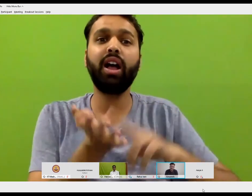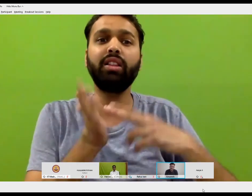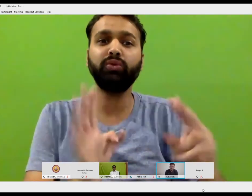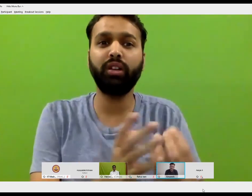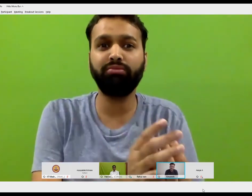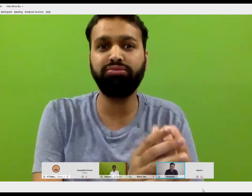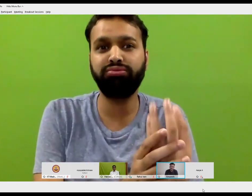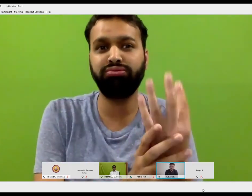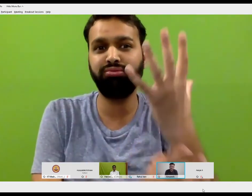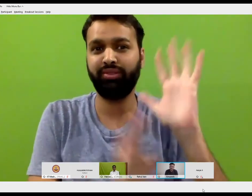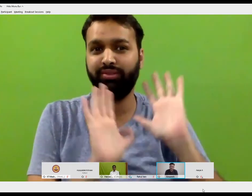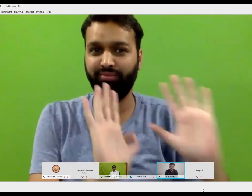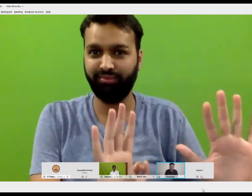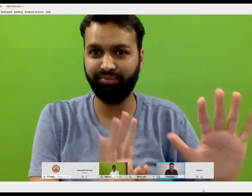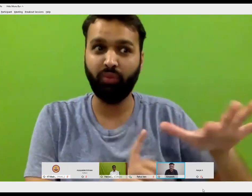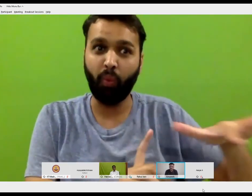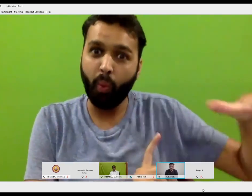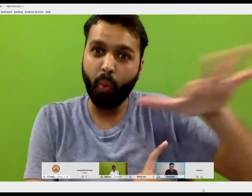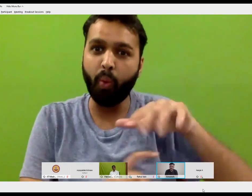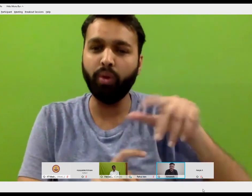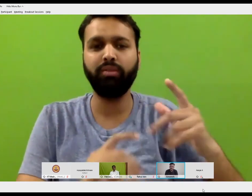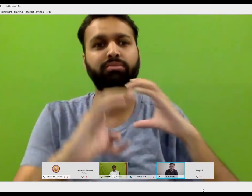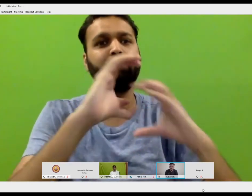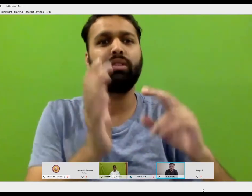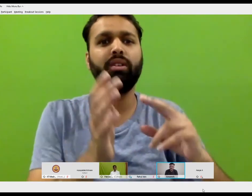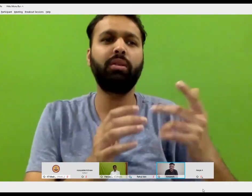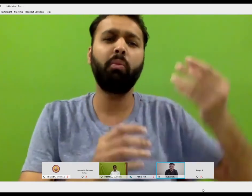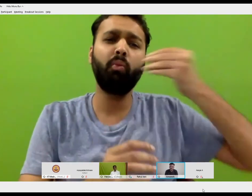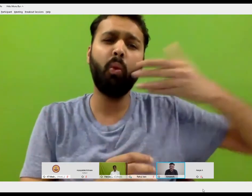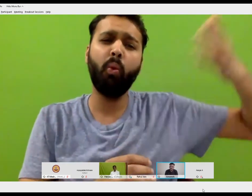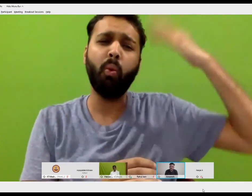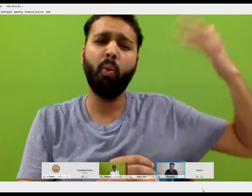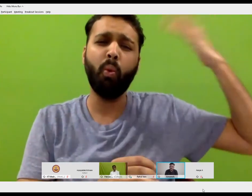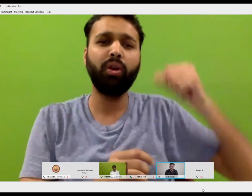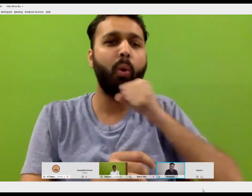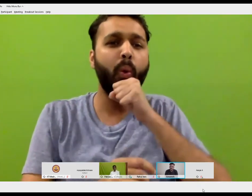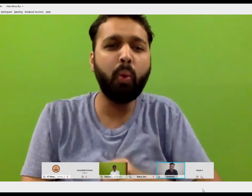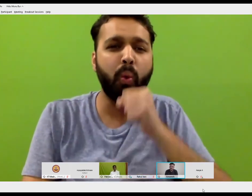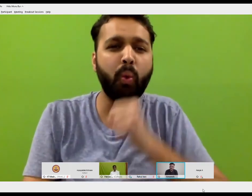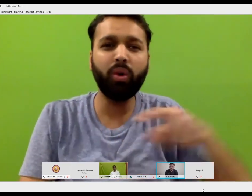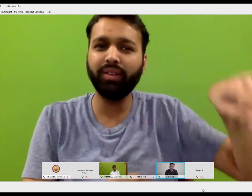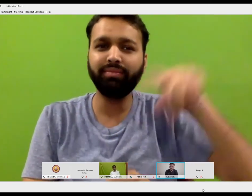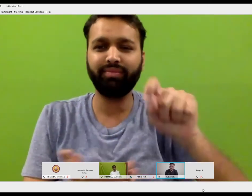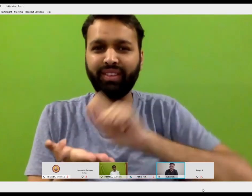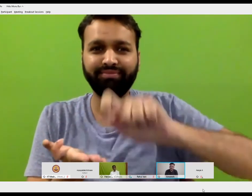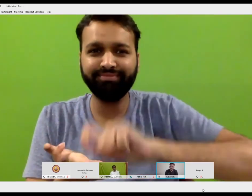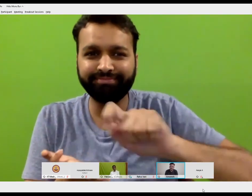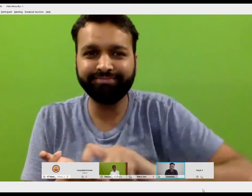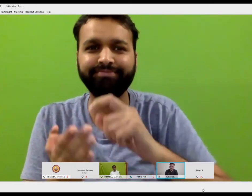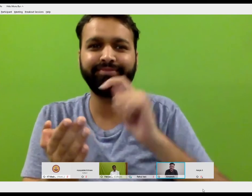And it's naturally evolved language. It's been used for a very